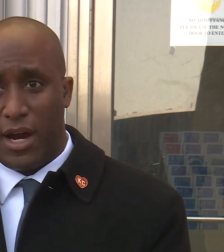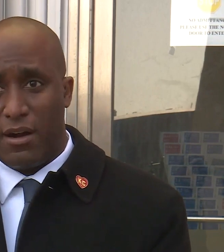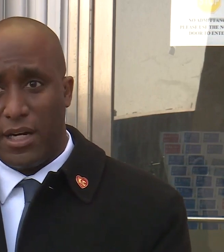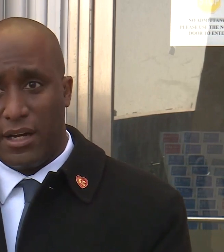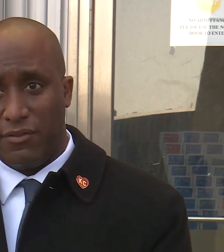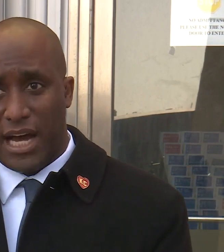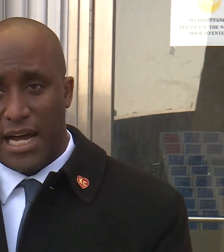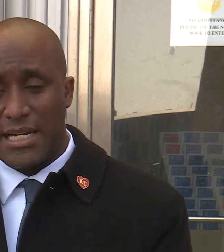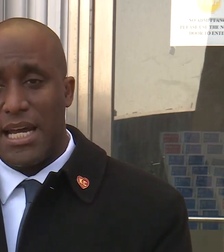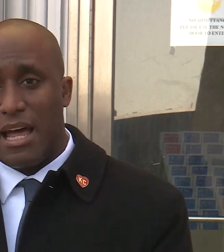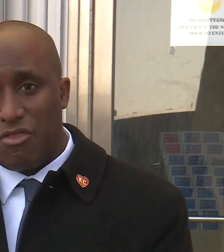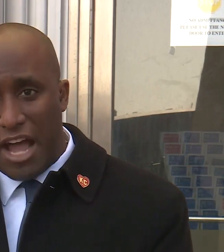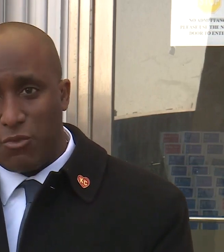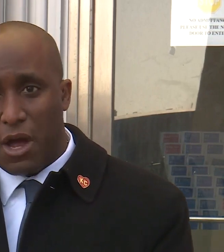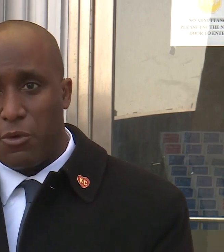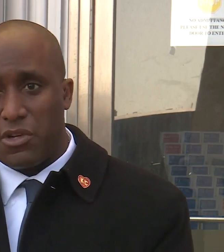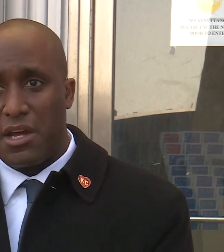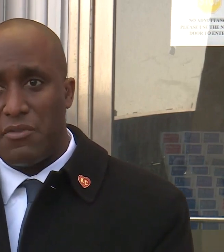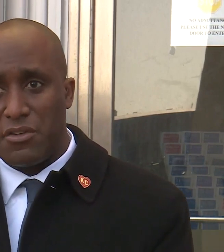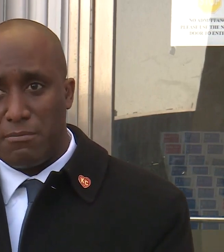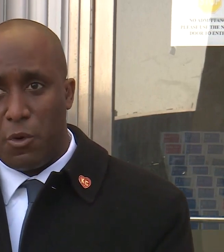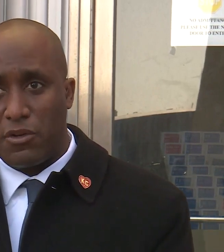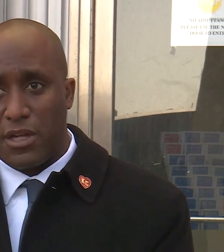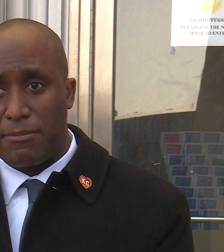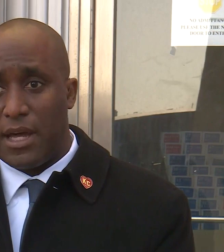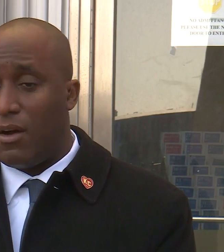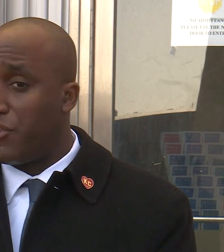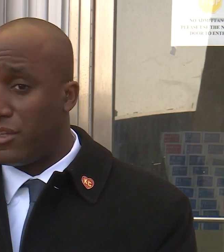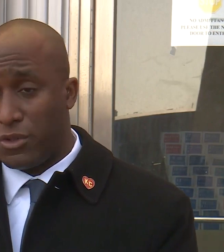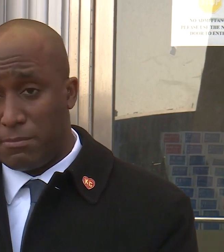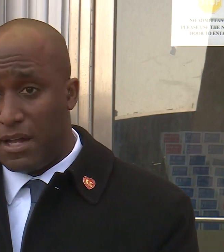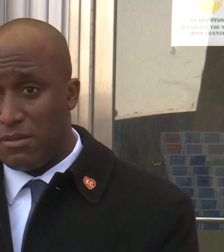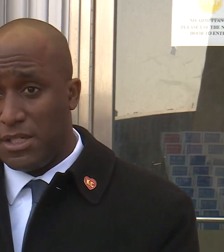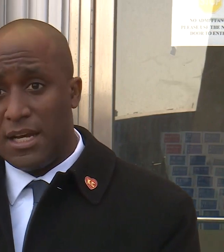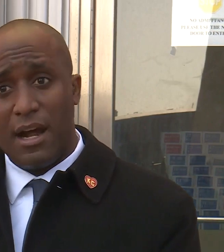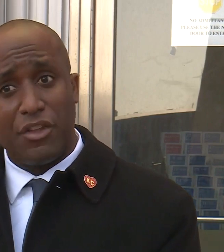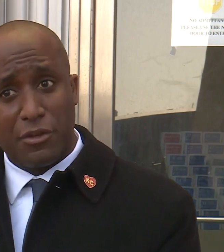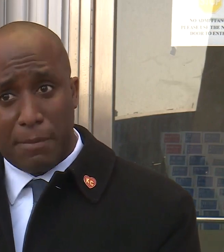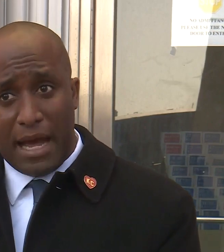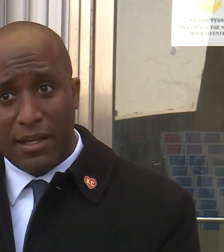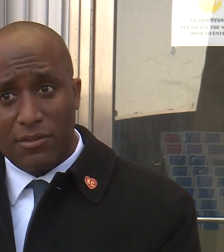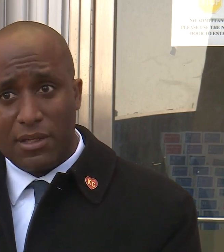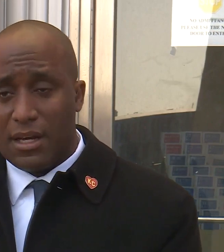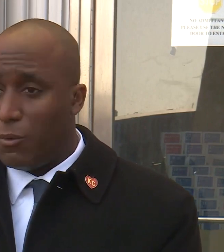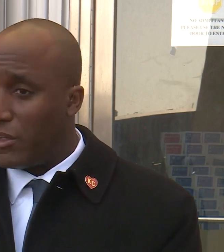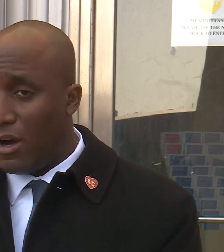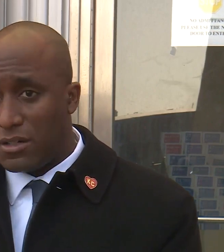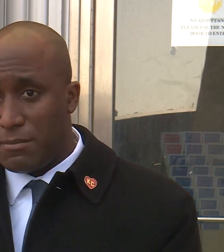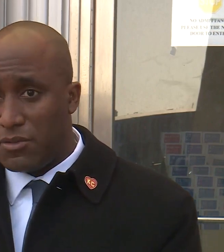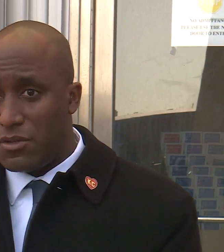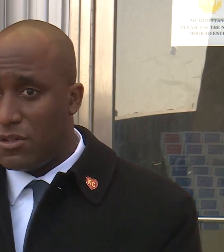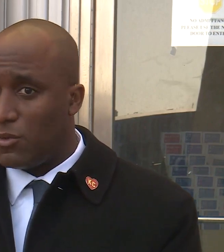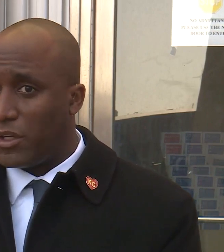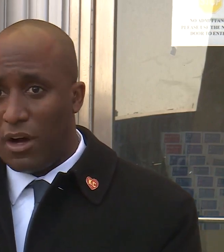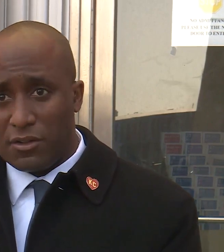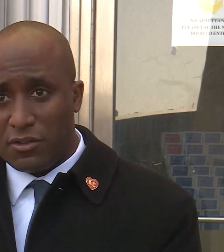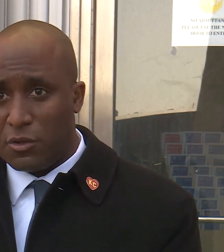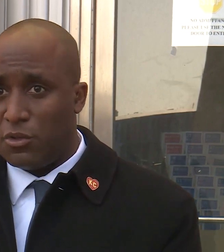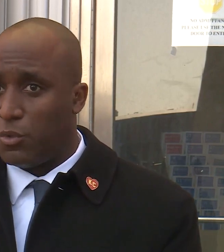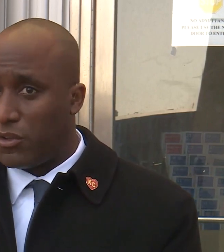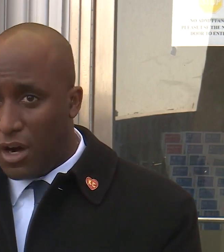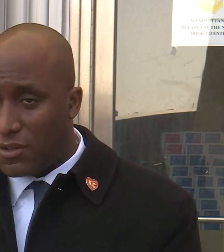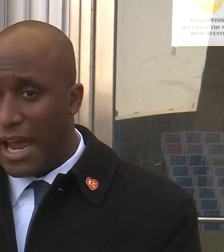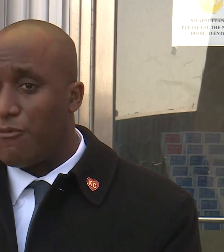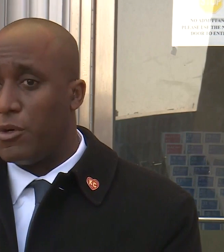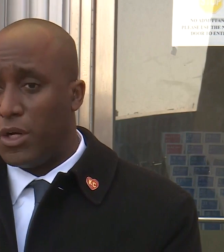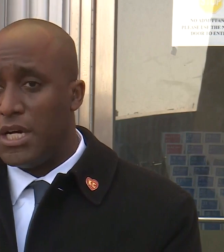in the metro area have died. That's why we're taking these important steps now. I think they're responsible. I think they're balanced. We talk to businesses. We talk to